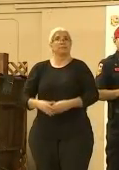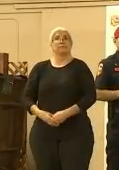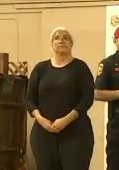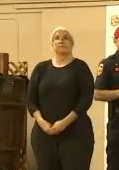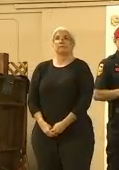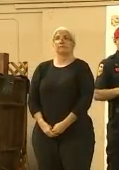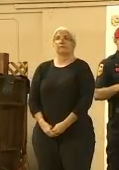All right. What you what